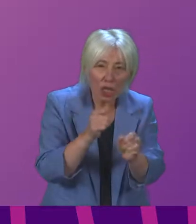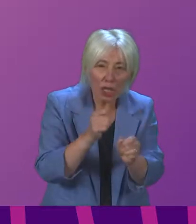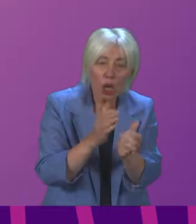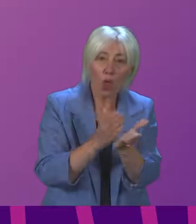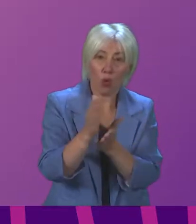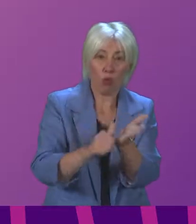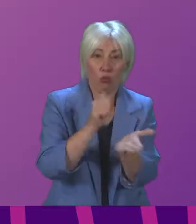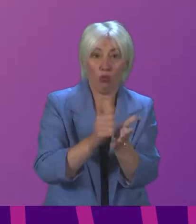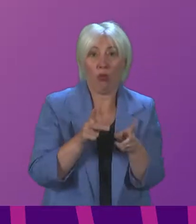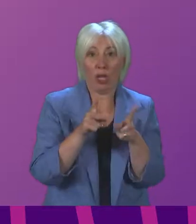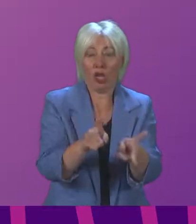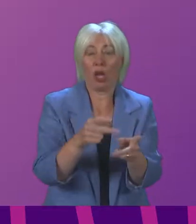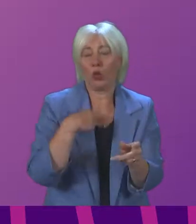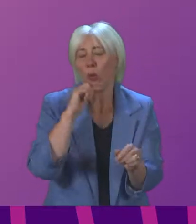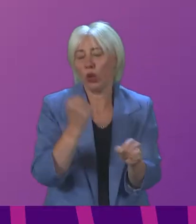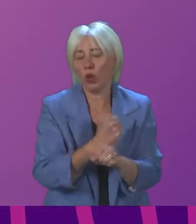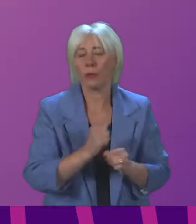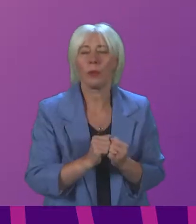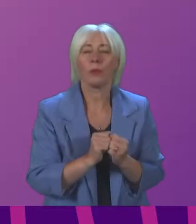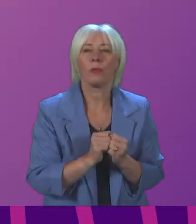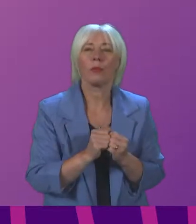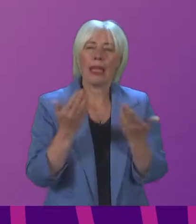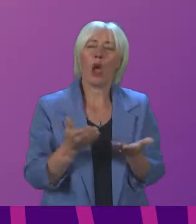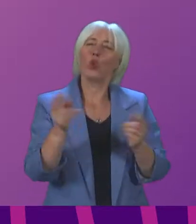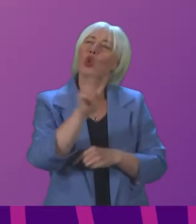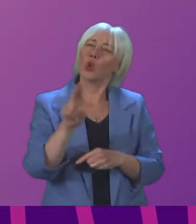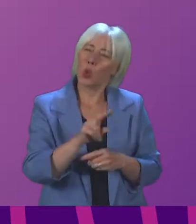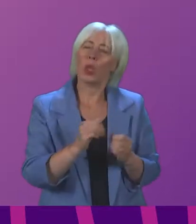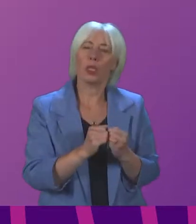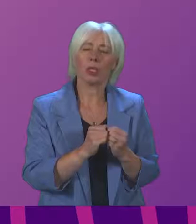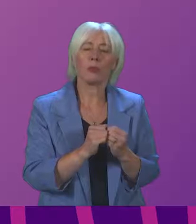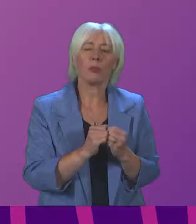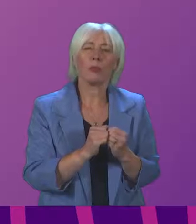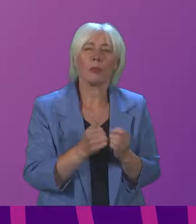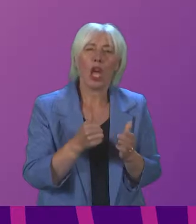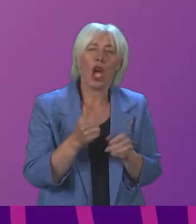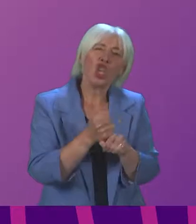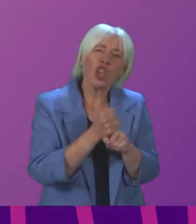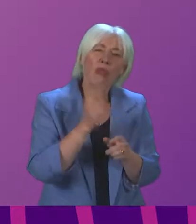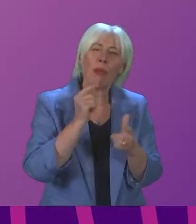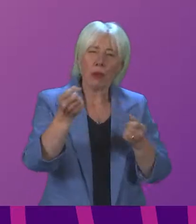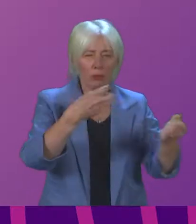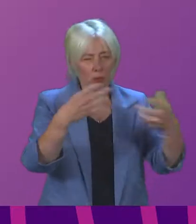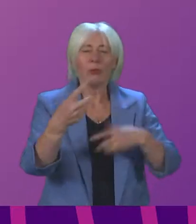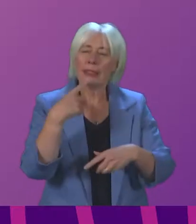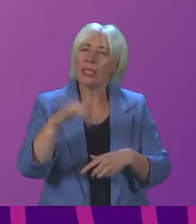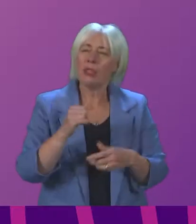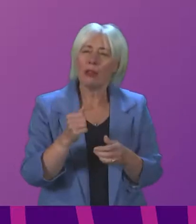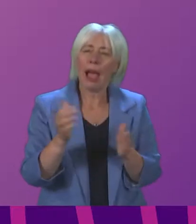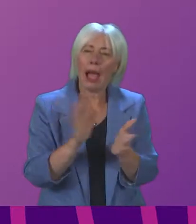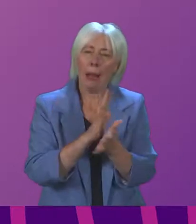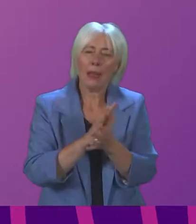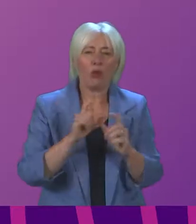appropriate regulations. Turning to schools. Generally, witnesses were supportive of mask wearing in schools as a